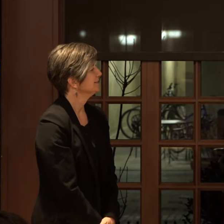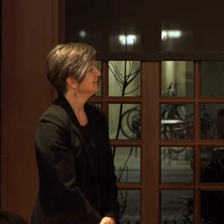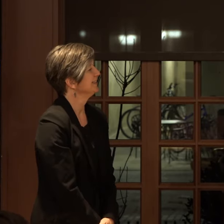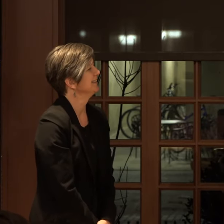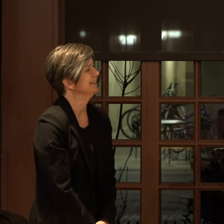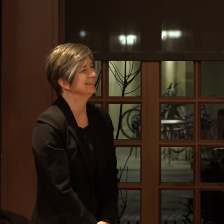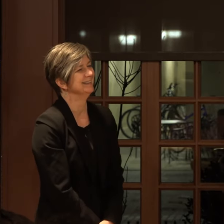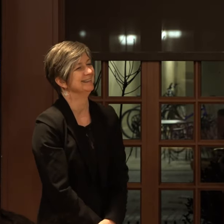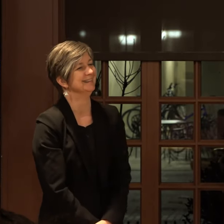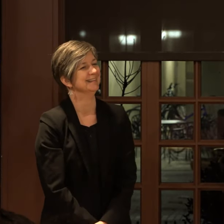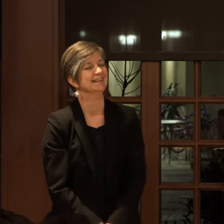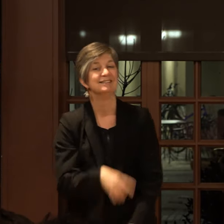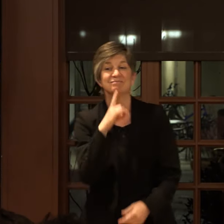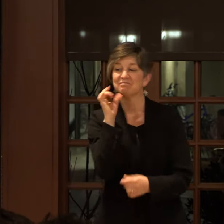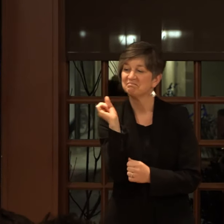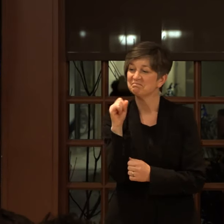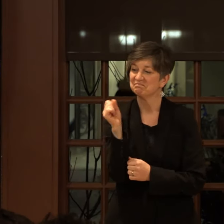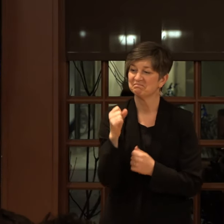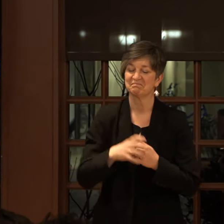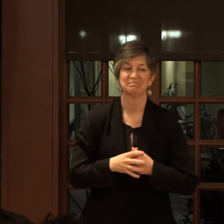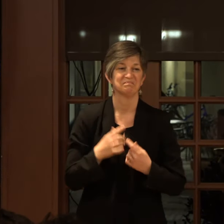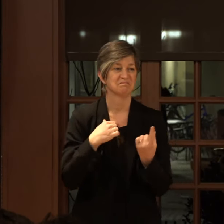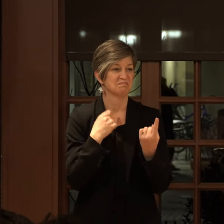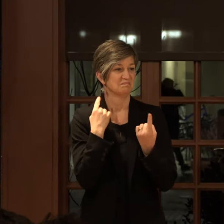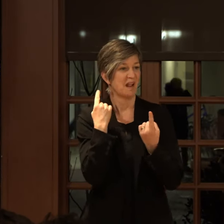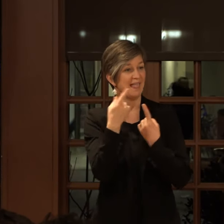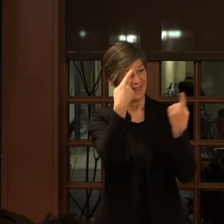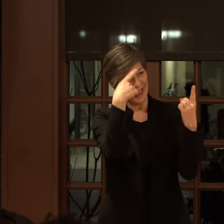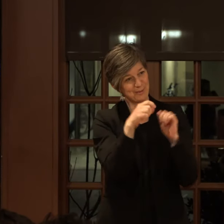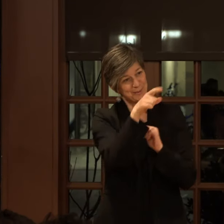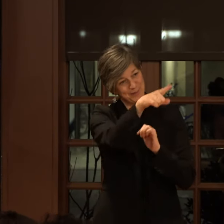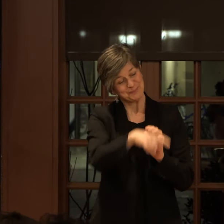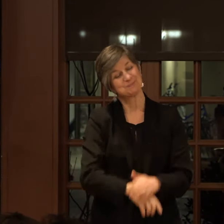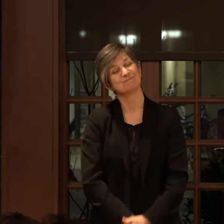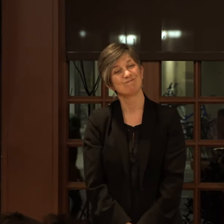Yeah. I think that I agree with you.